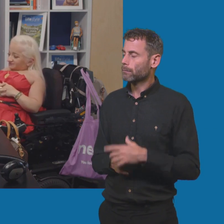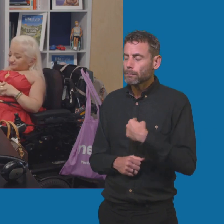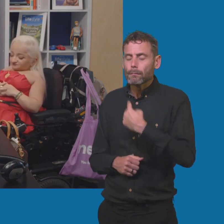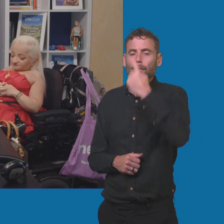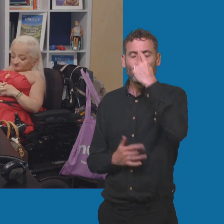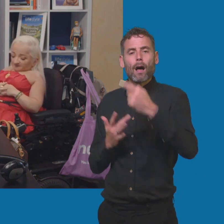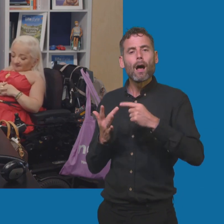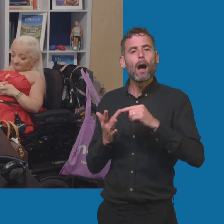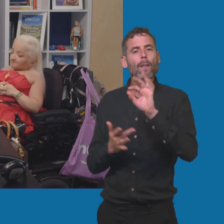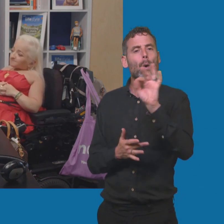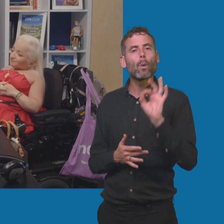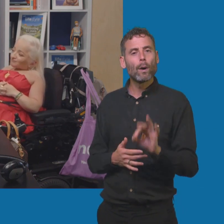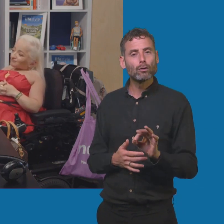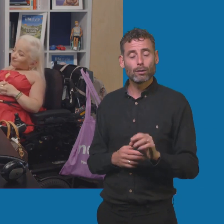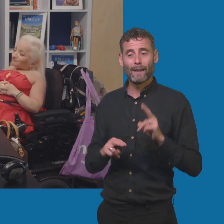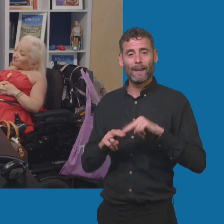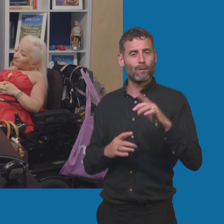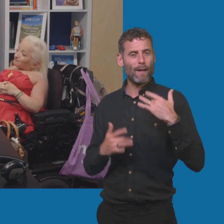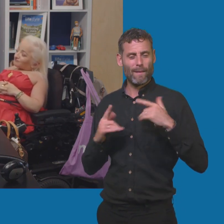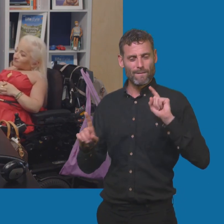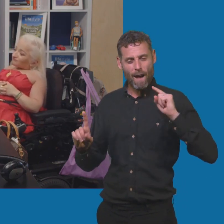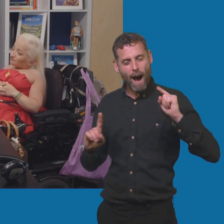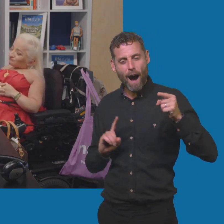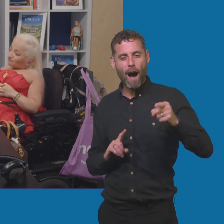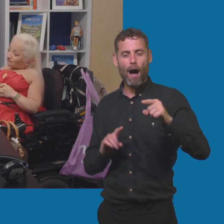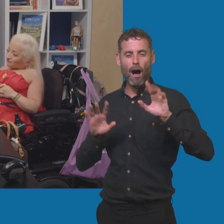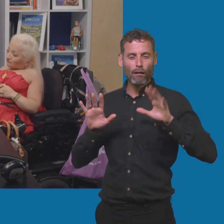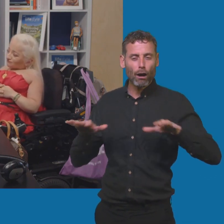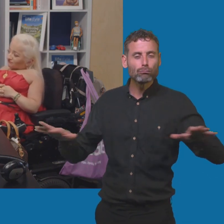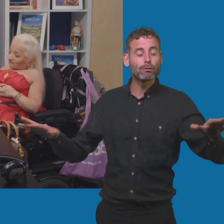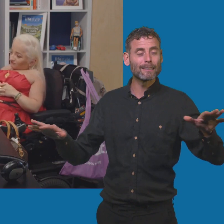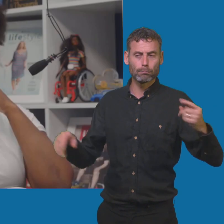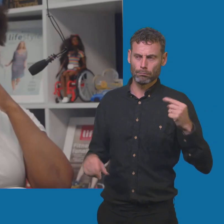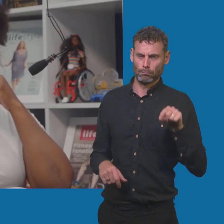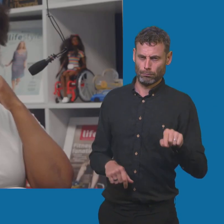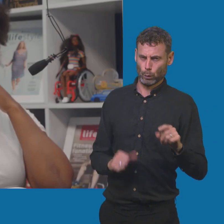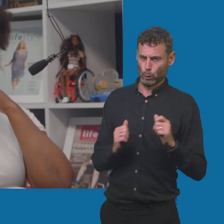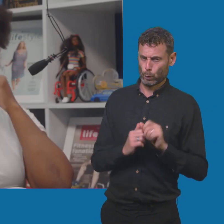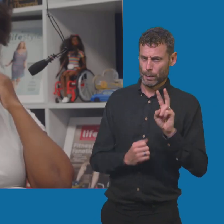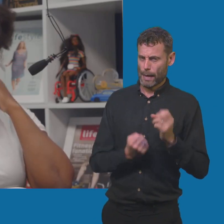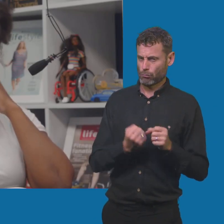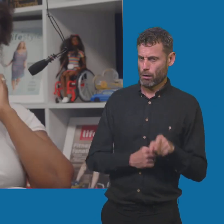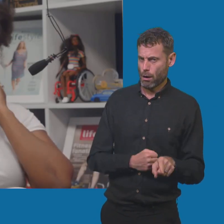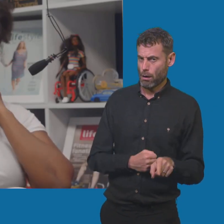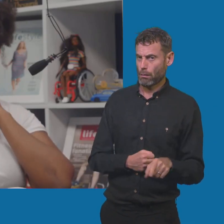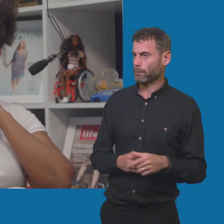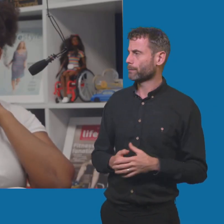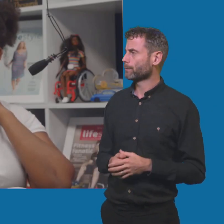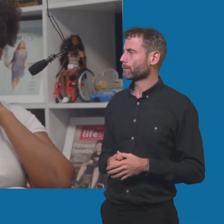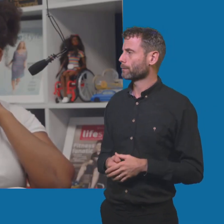So, if you live really remote, or in a very rural area, that's something else you need to consider for getting an electric car, don't you? So, yeah, that actually sort